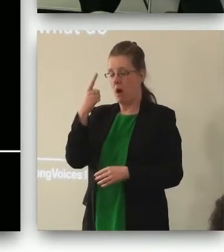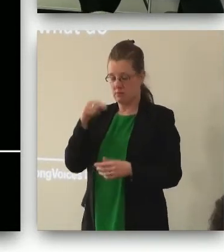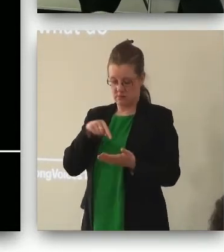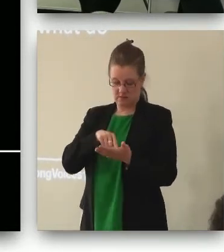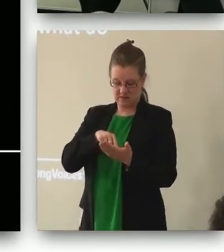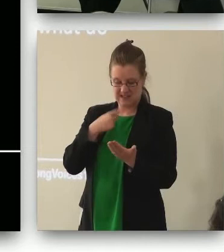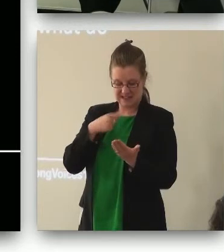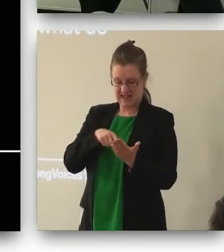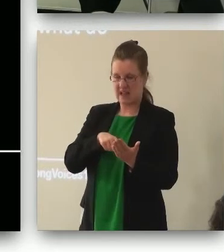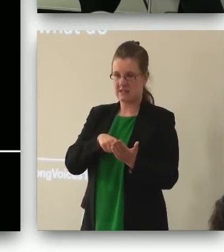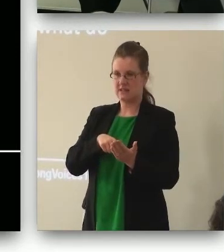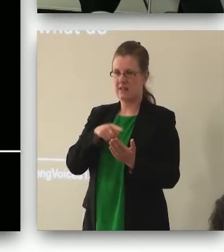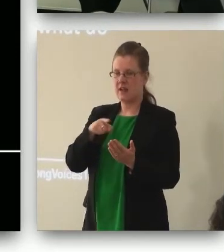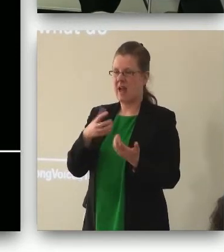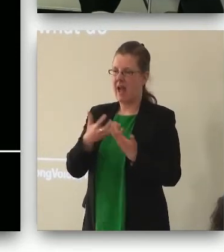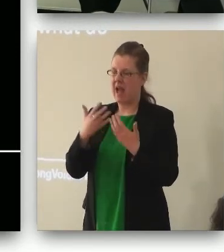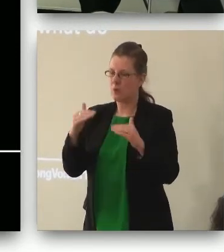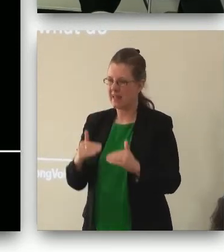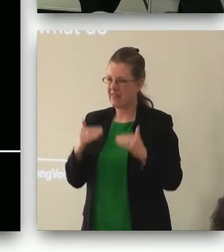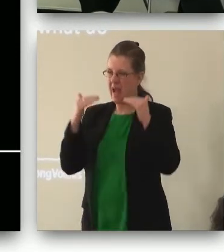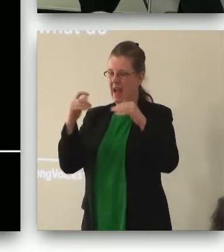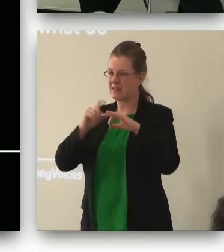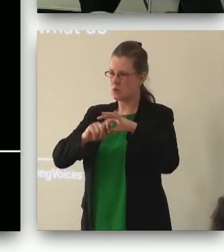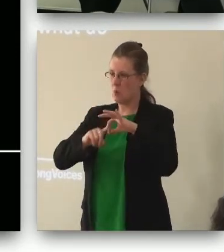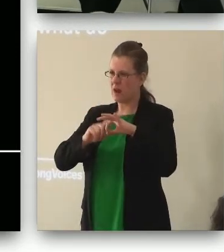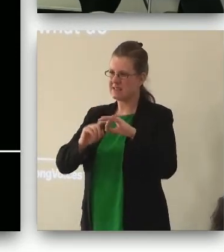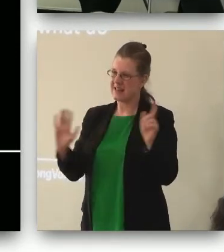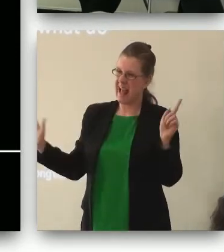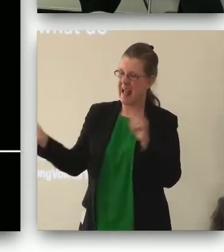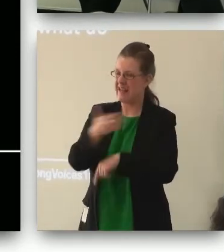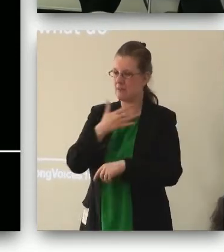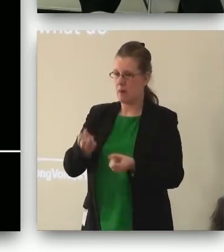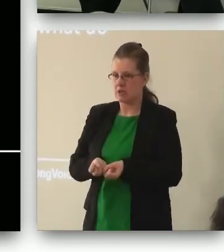how can we get the highest quality art in everyone's hands